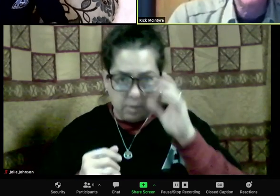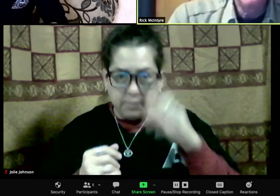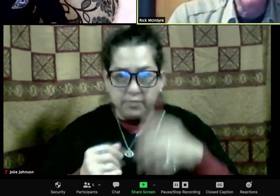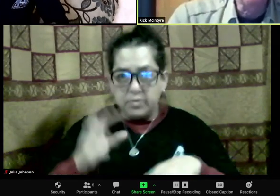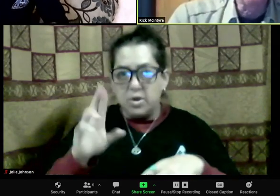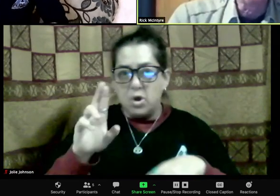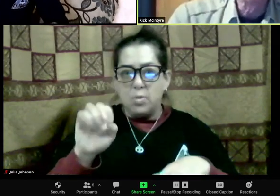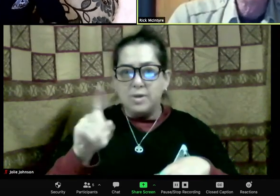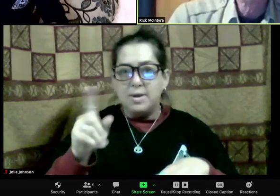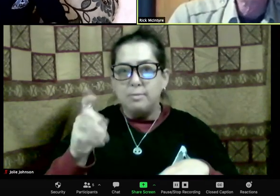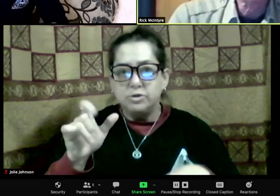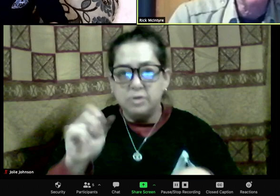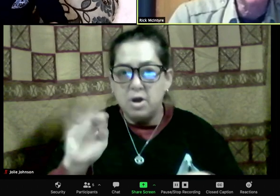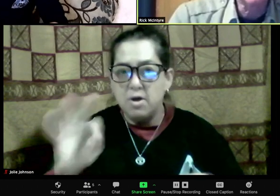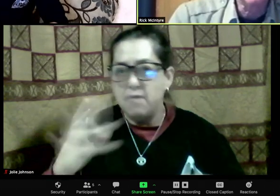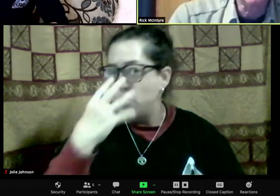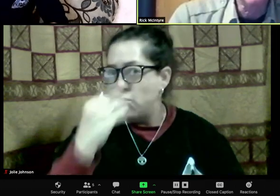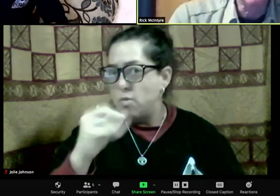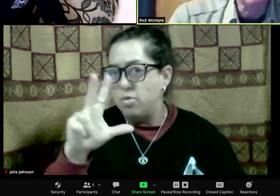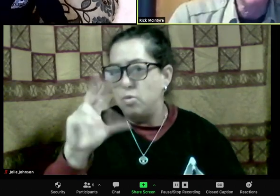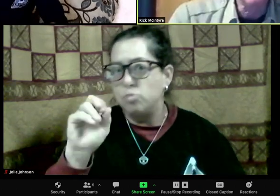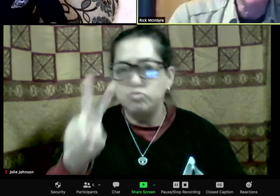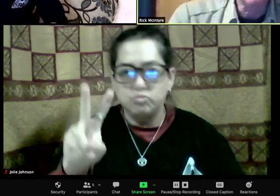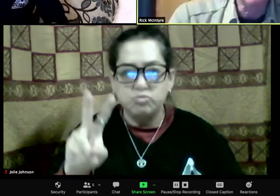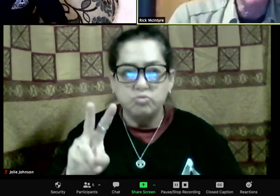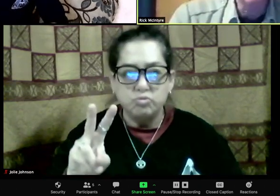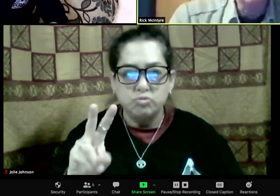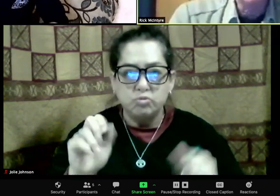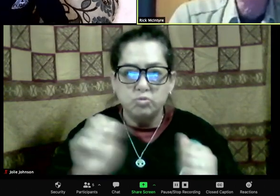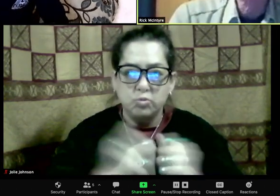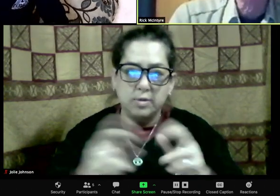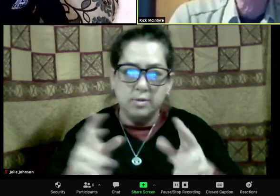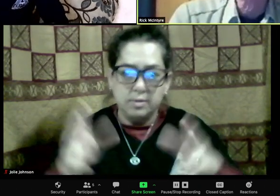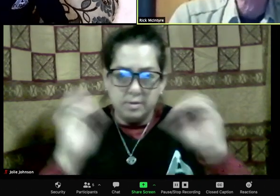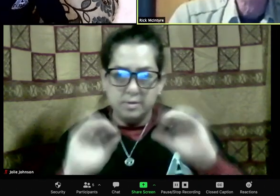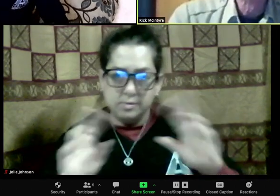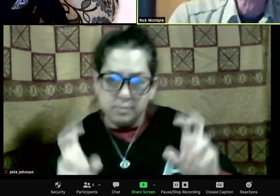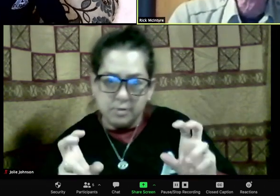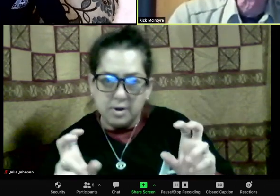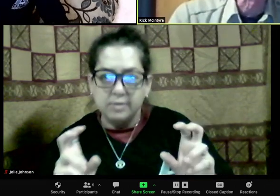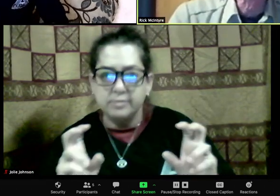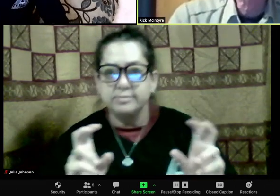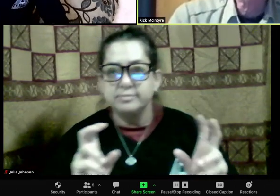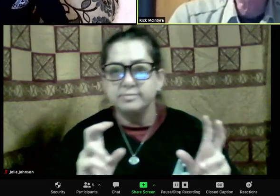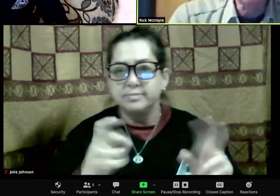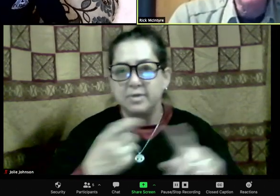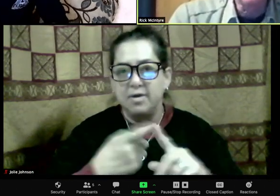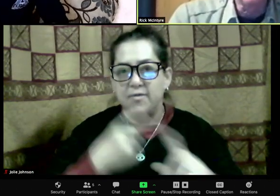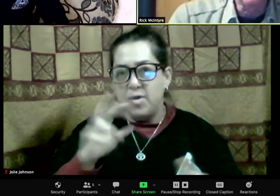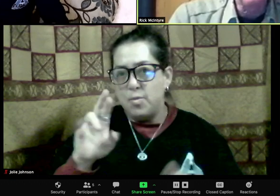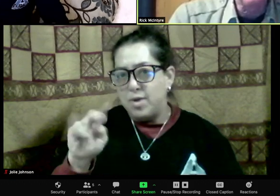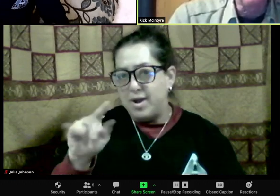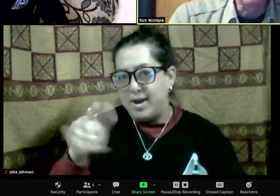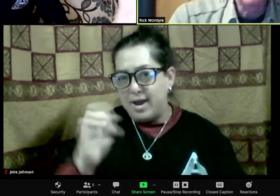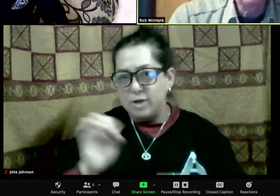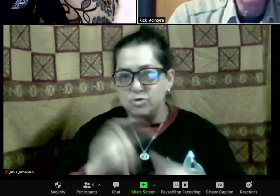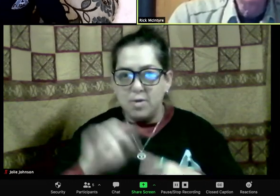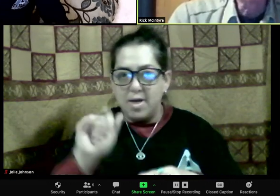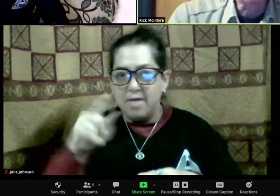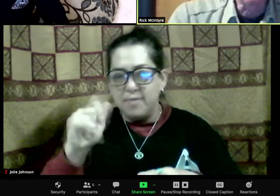going to be a dispute between 302, the outsider, and 21's son, so that's how that book starts.